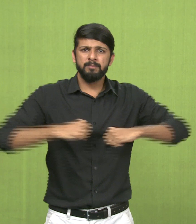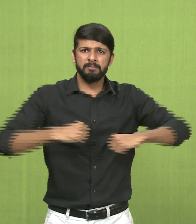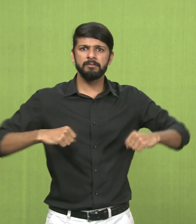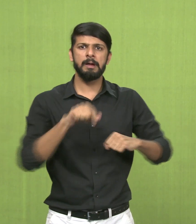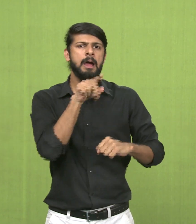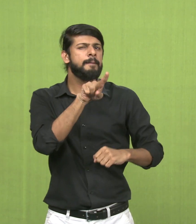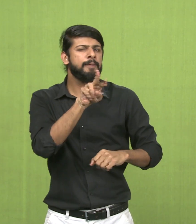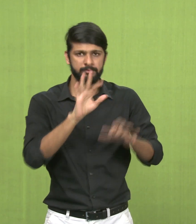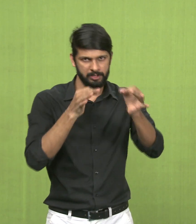Then we have space.